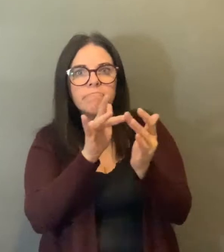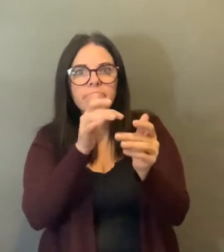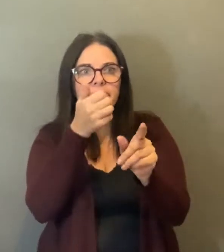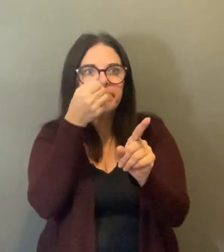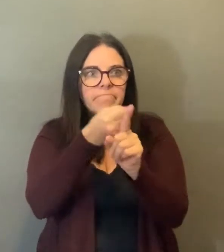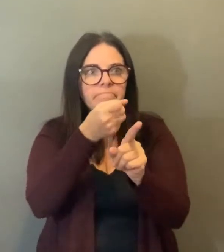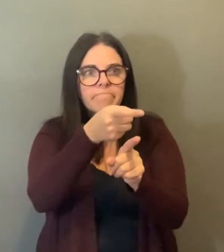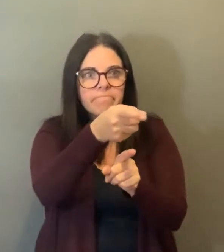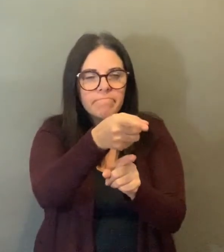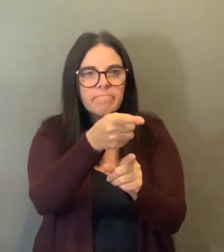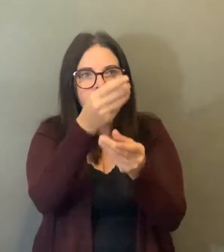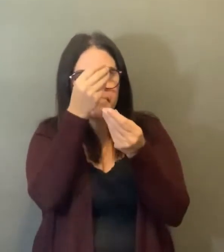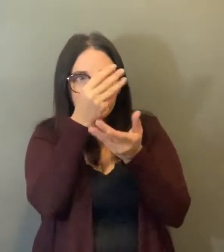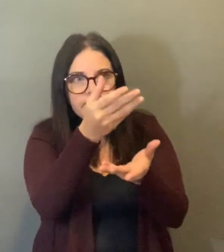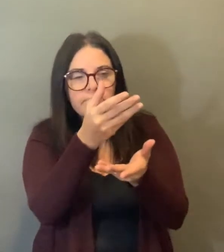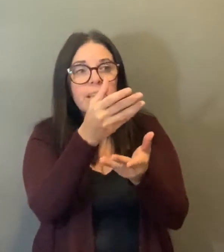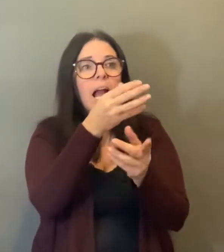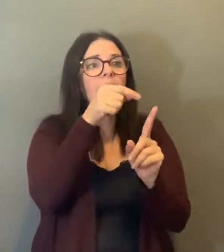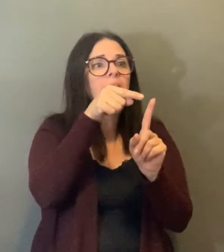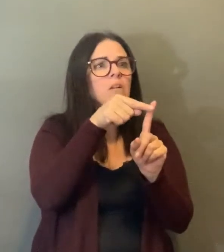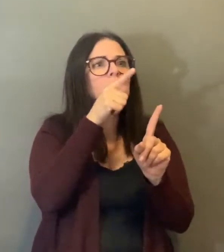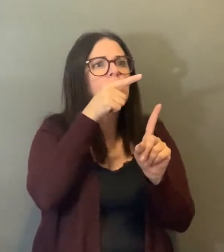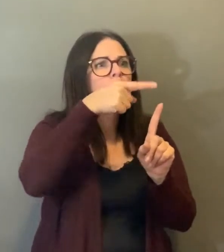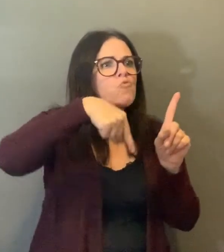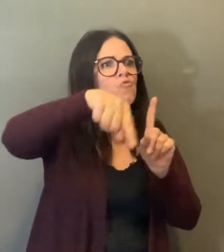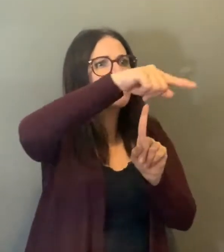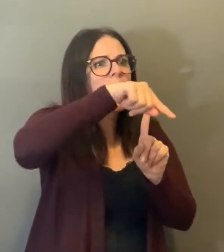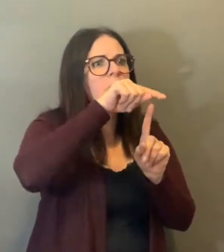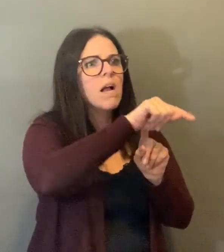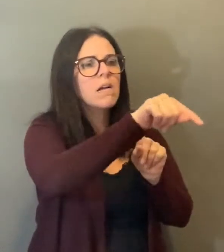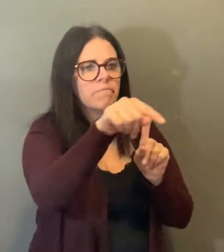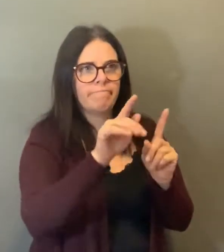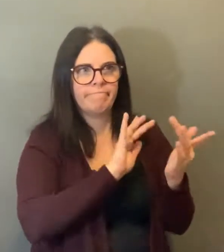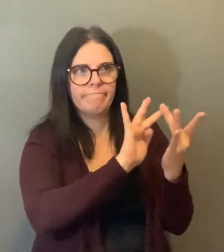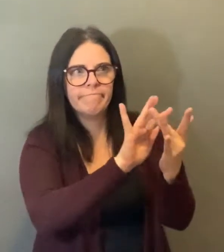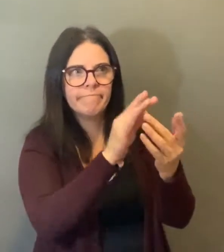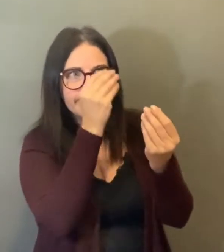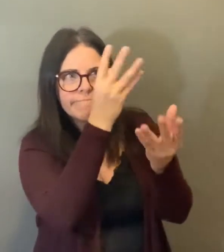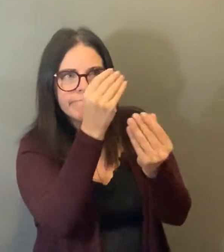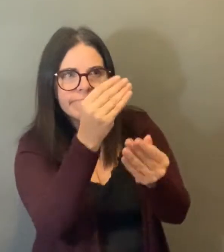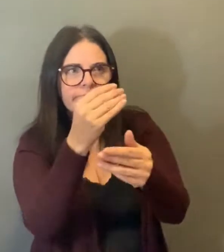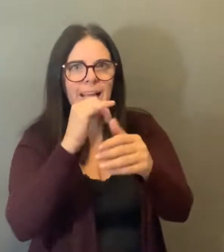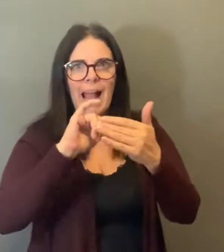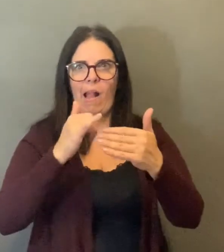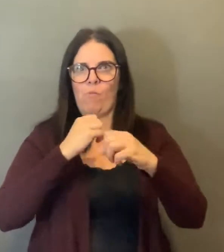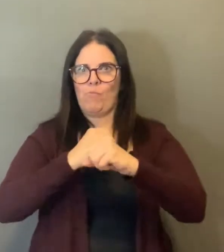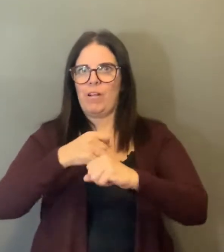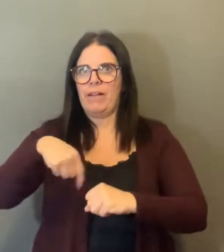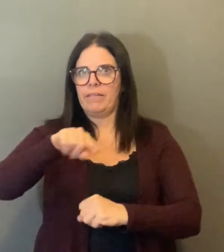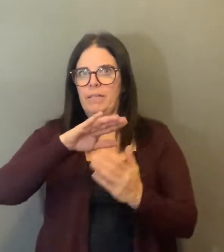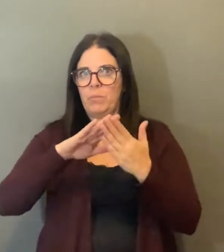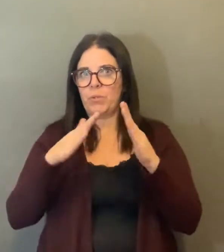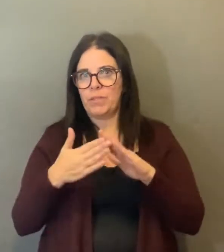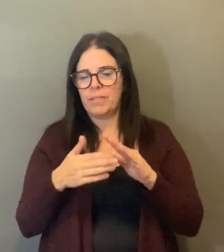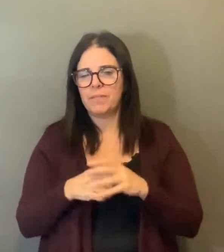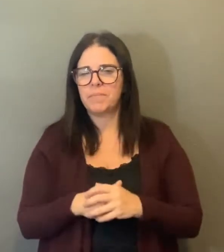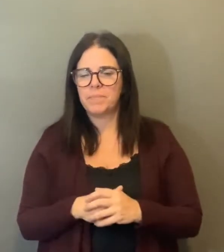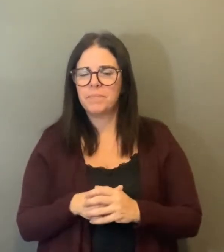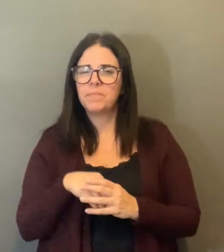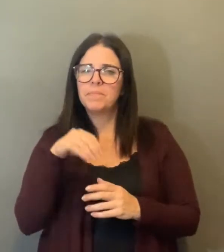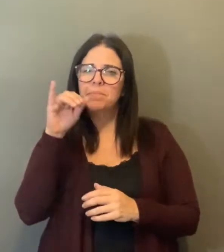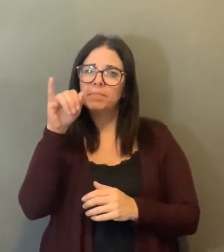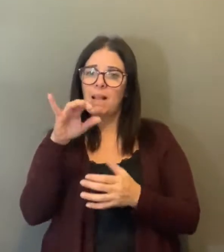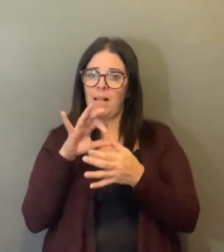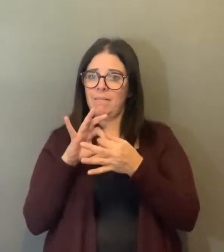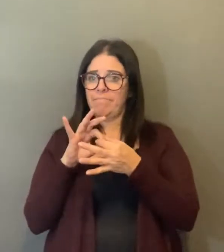curve has really highlighted the importance of disease prevention and health promotion by doing the work before we actually start to